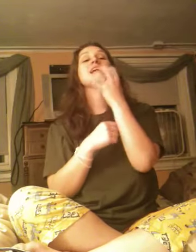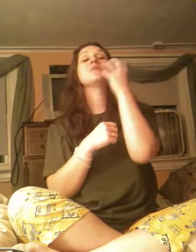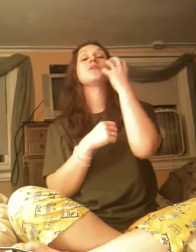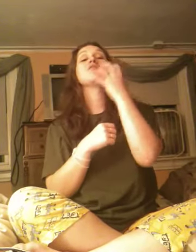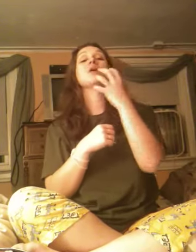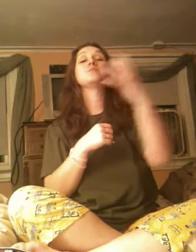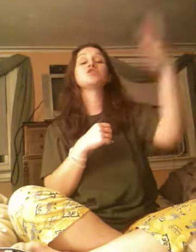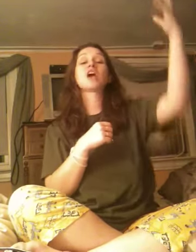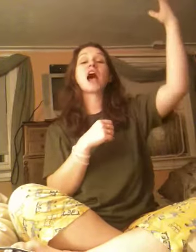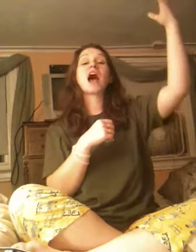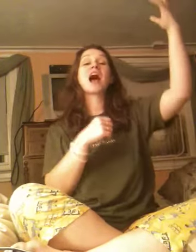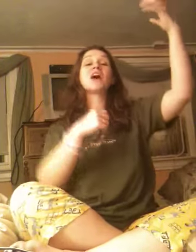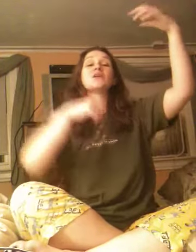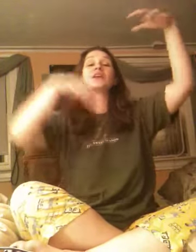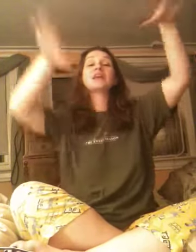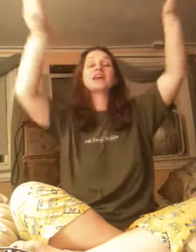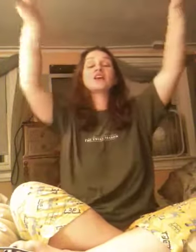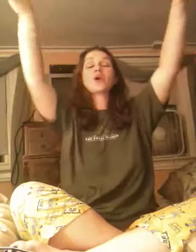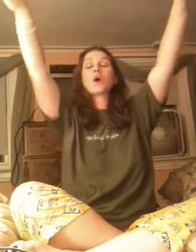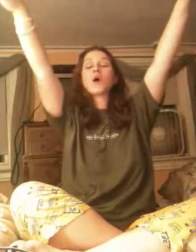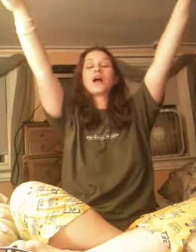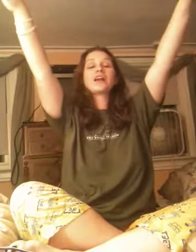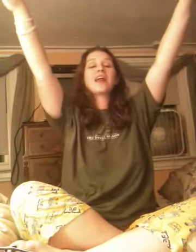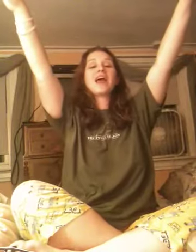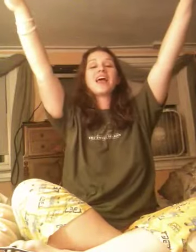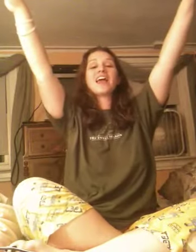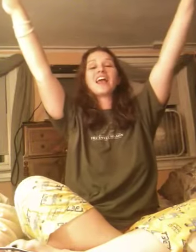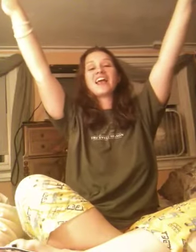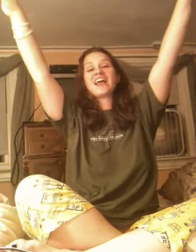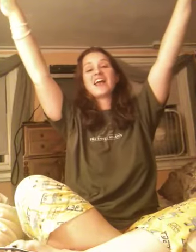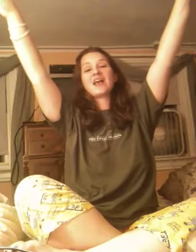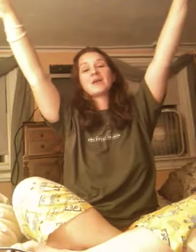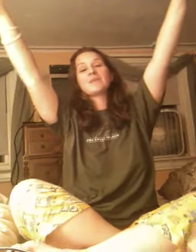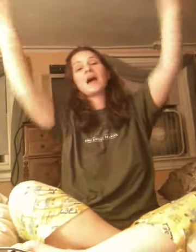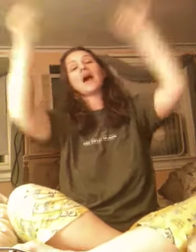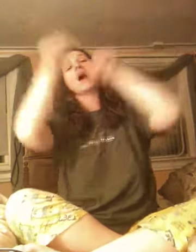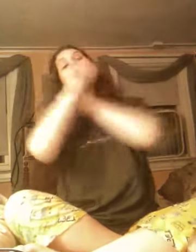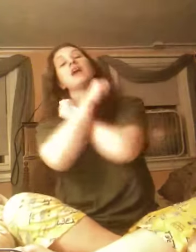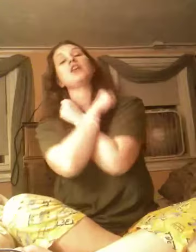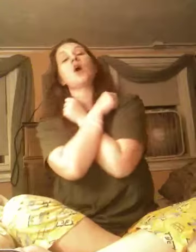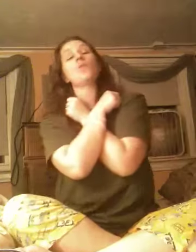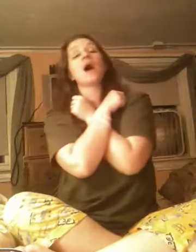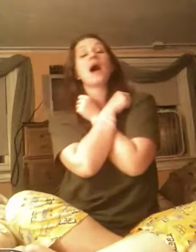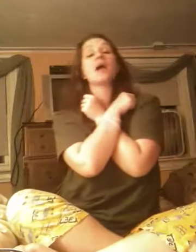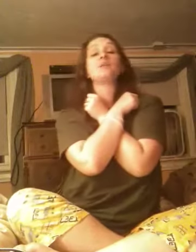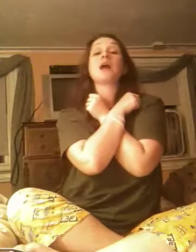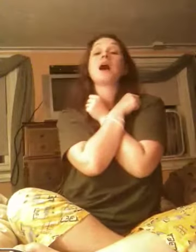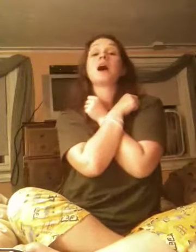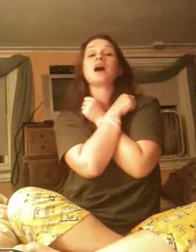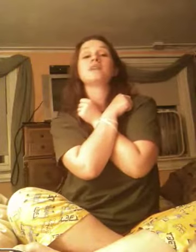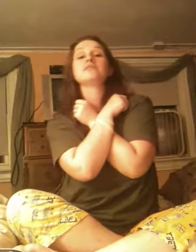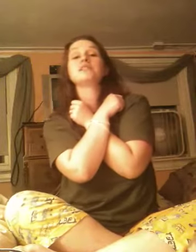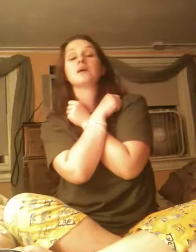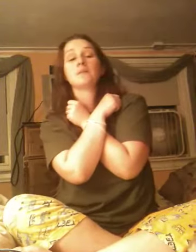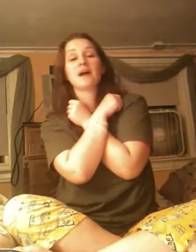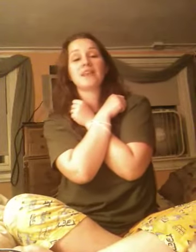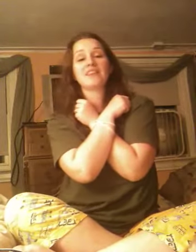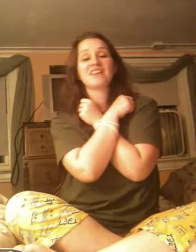keep from shouting your name? I know I am loved by the